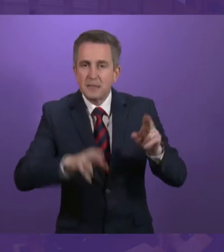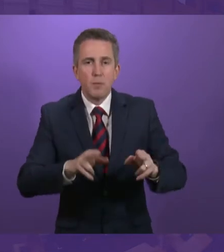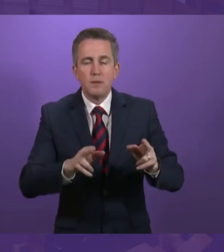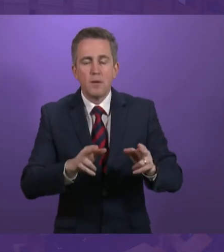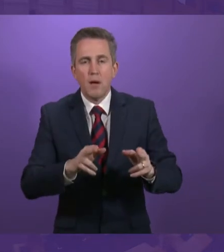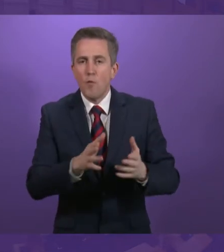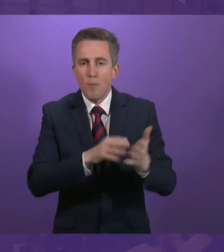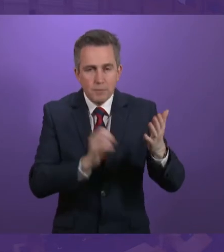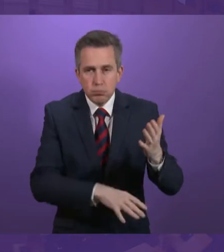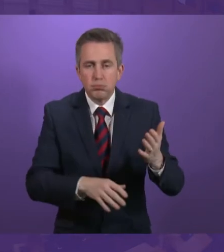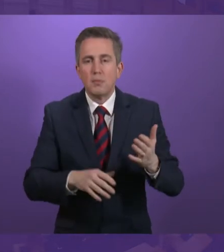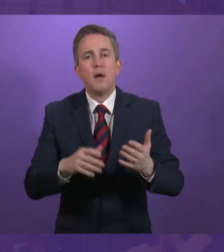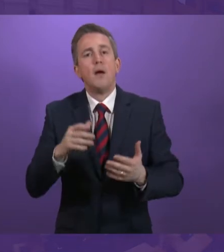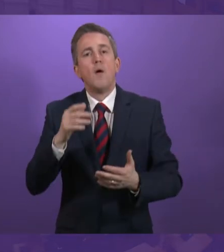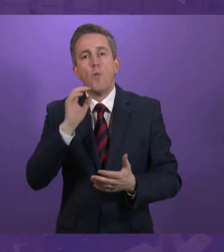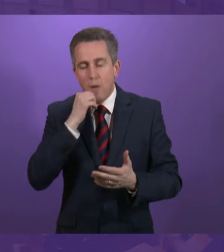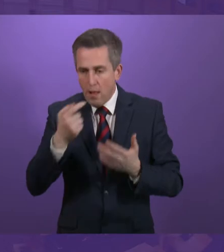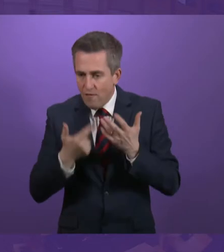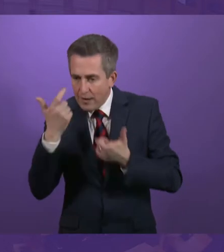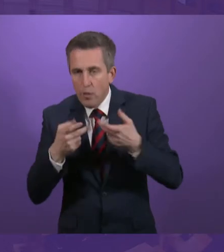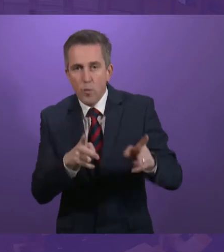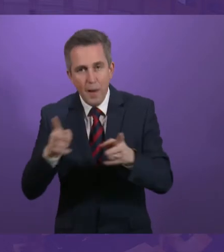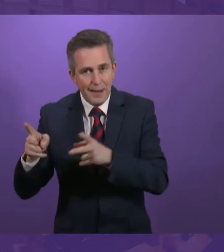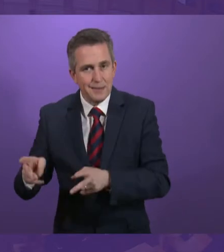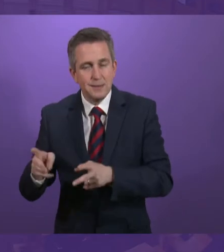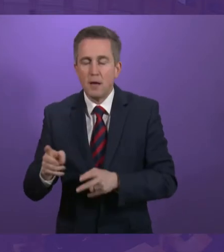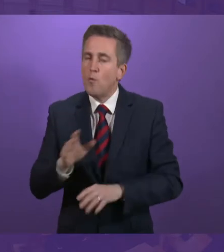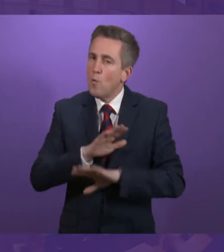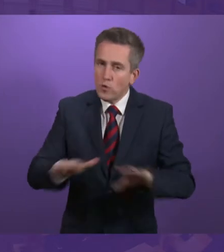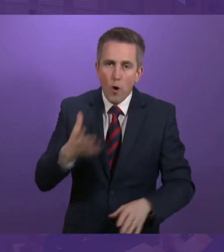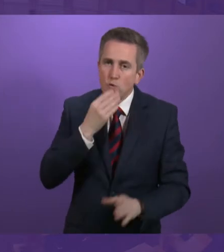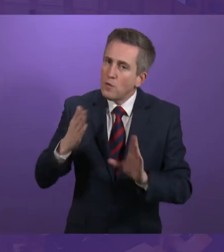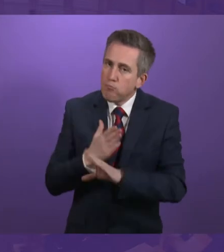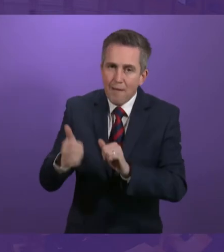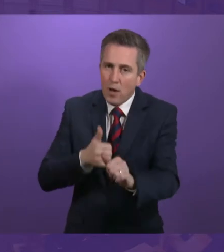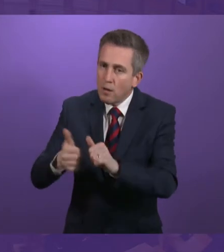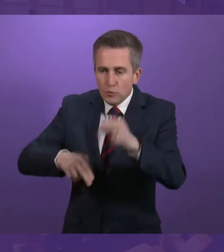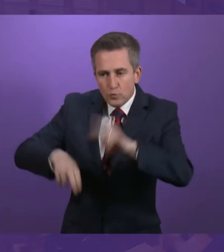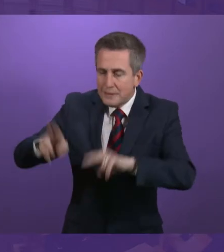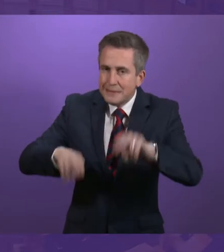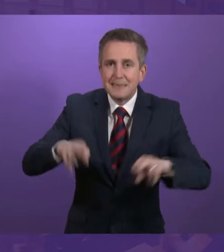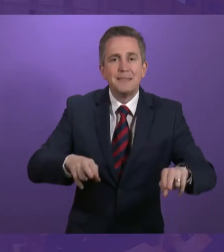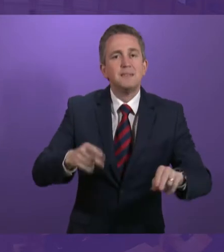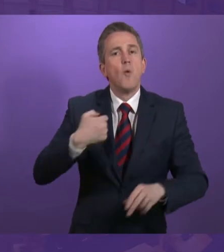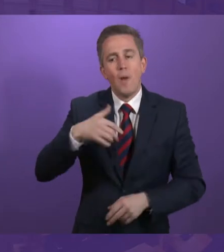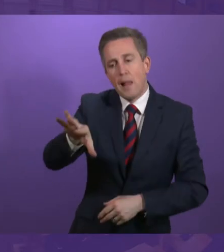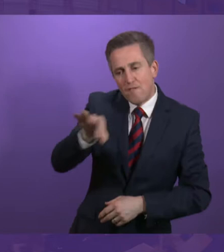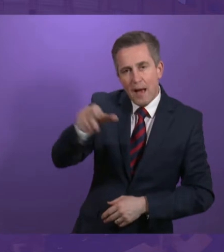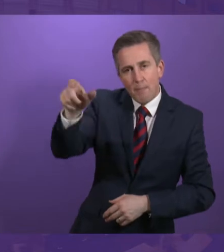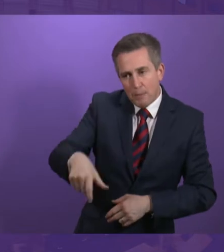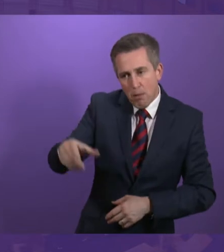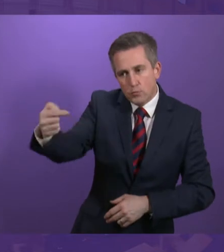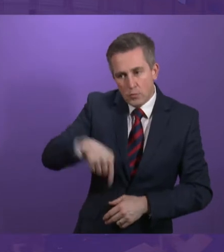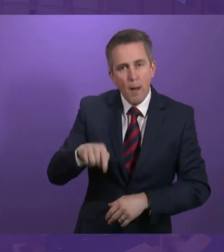Where assessments are needed, we will deliver them through our own agency, not through the private sector and people will be invited to attend assessments at a time and